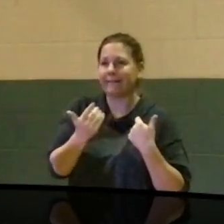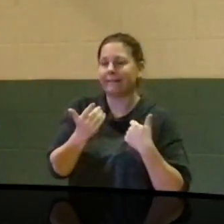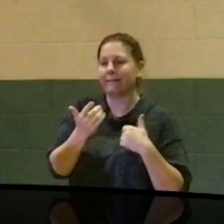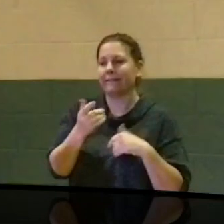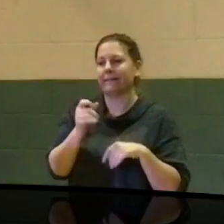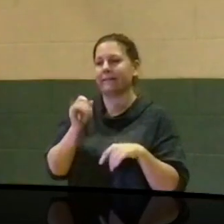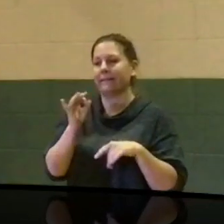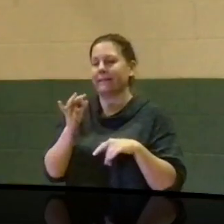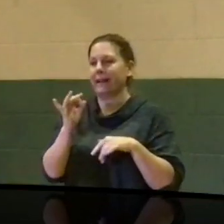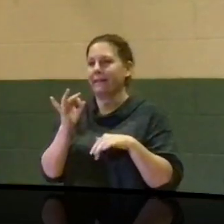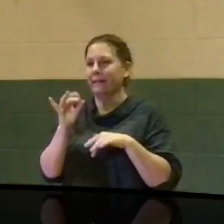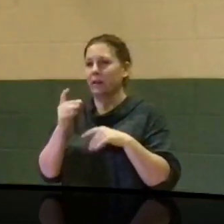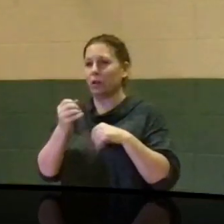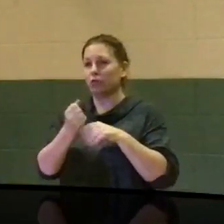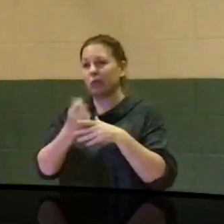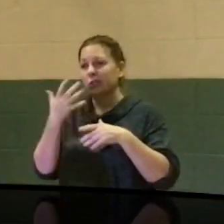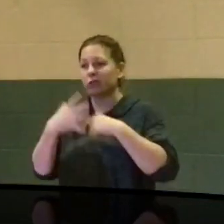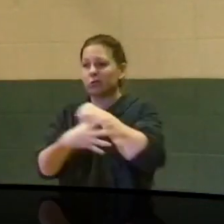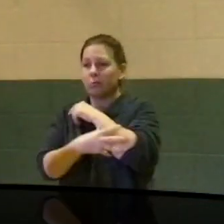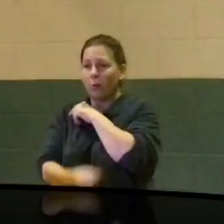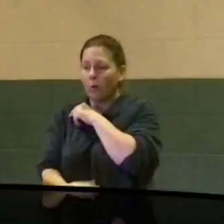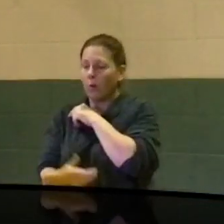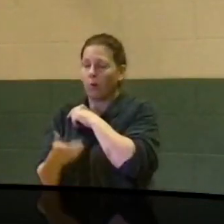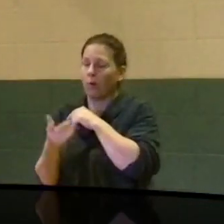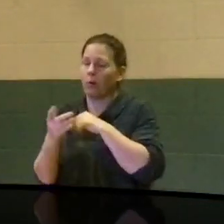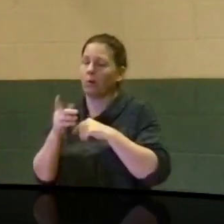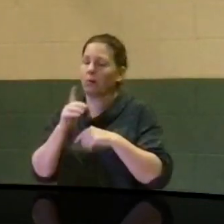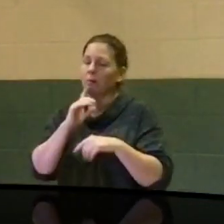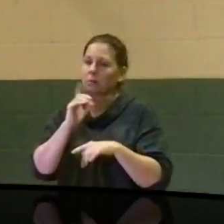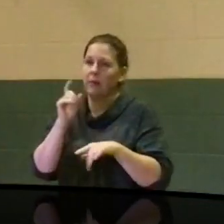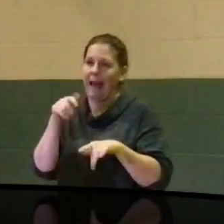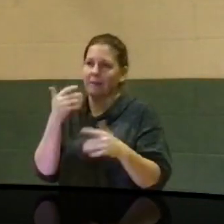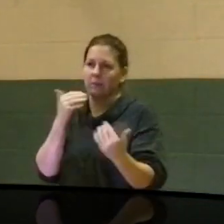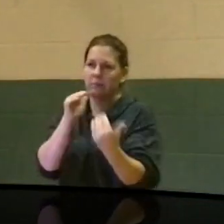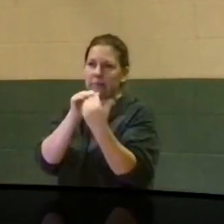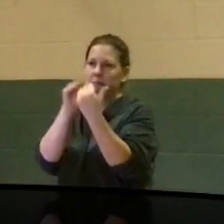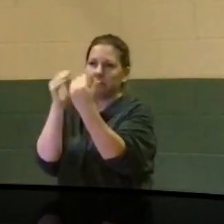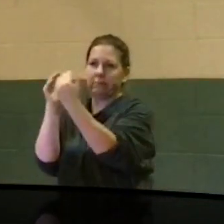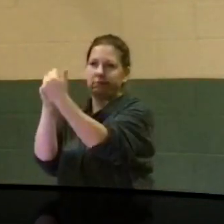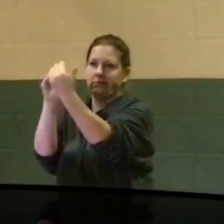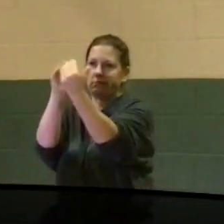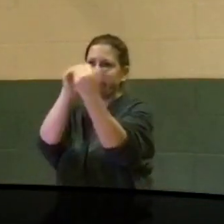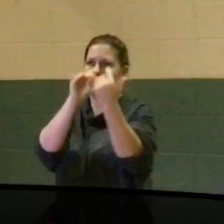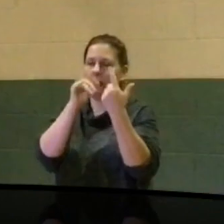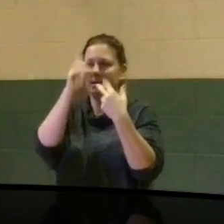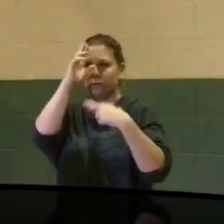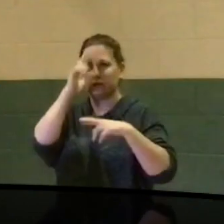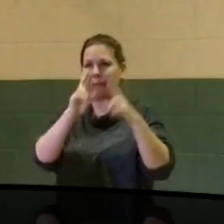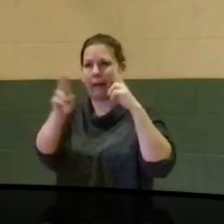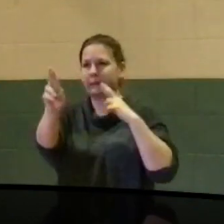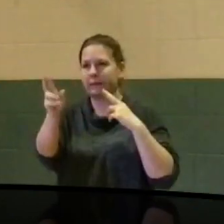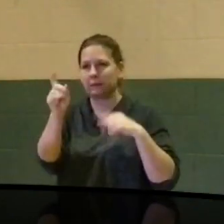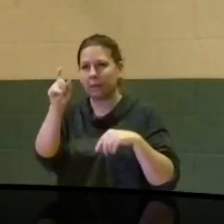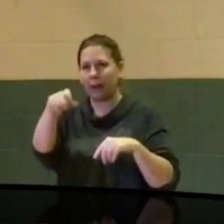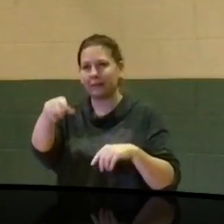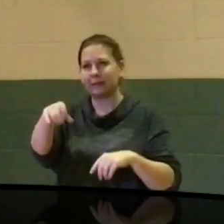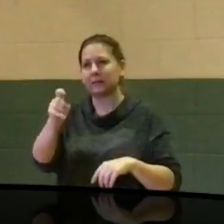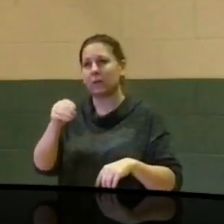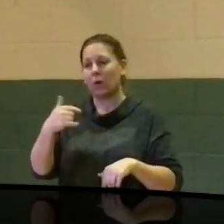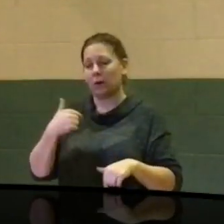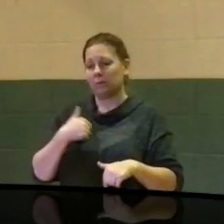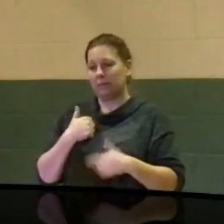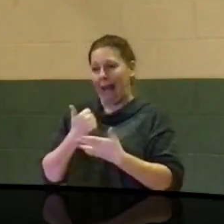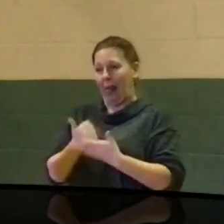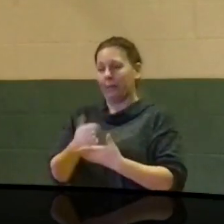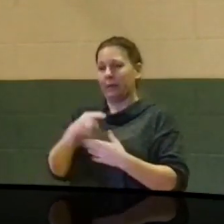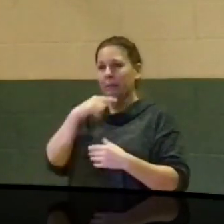social status, they deserve to be treated with the utmost respect. And as a public servant,